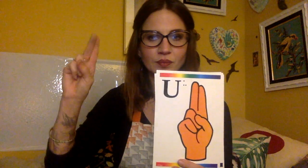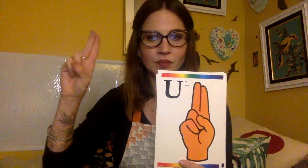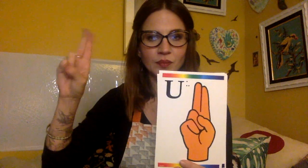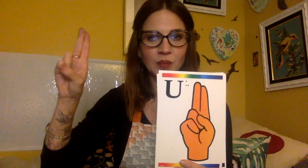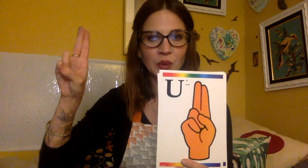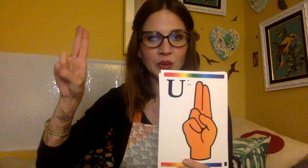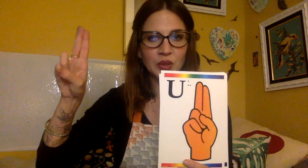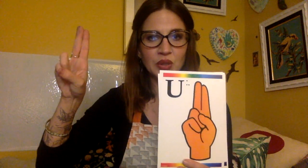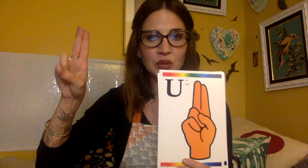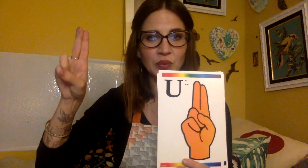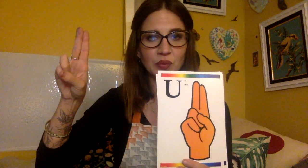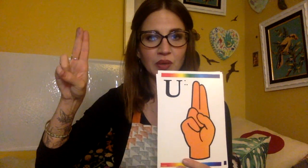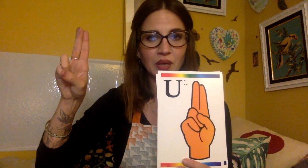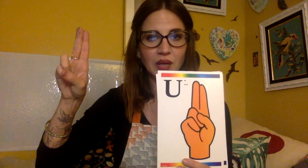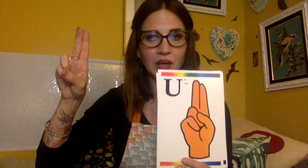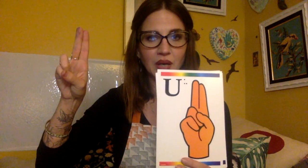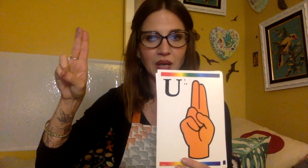U, uh.